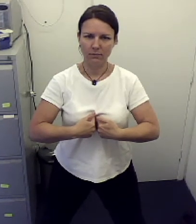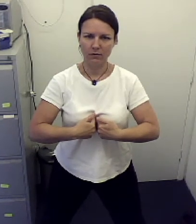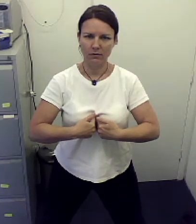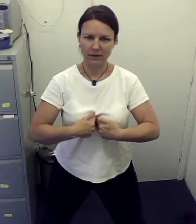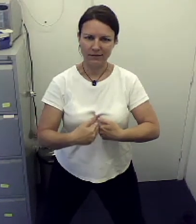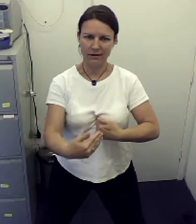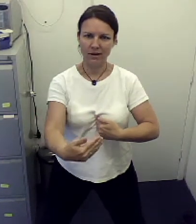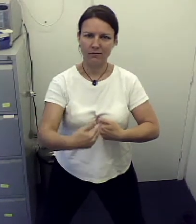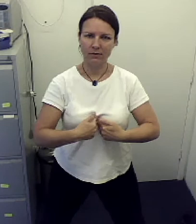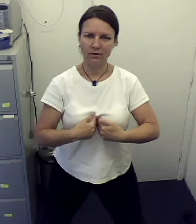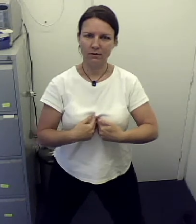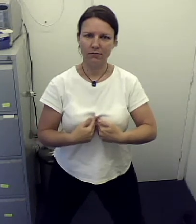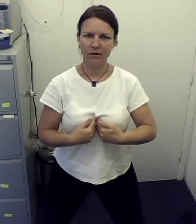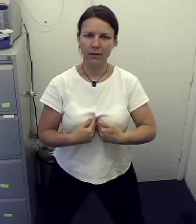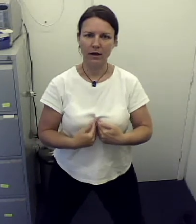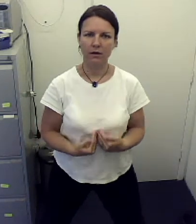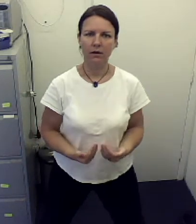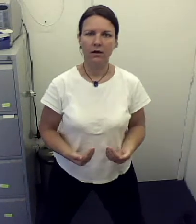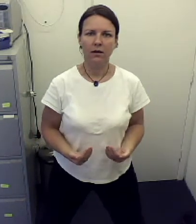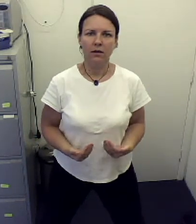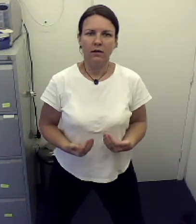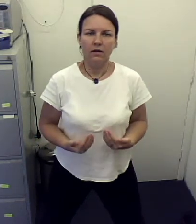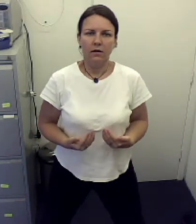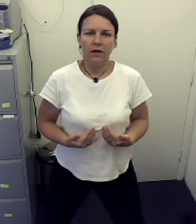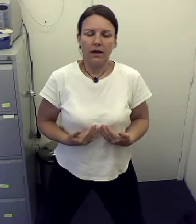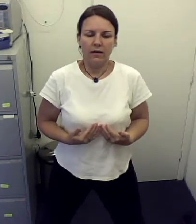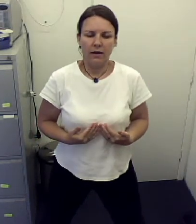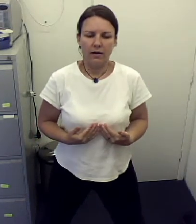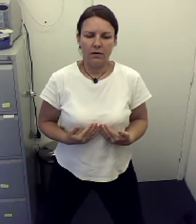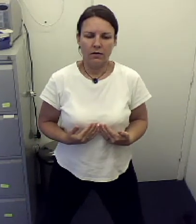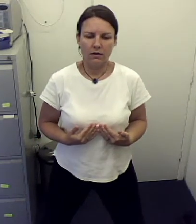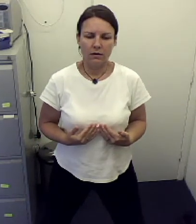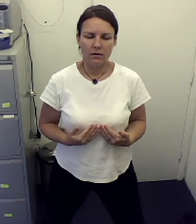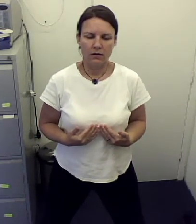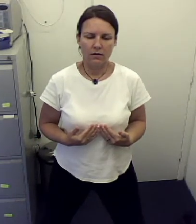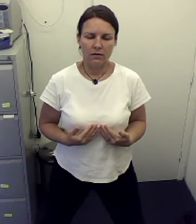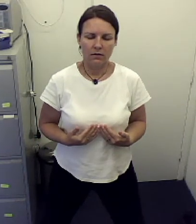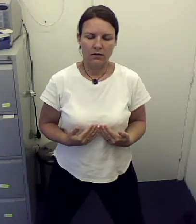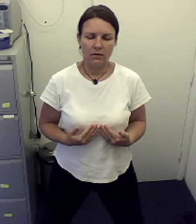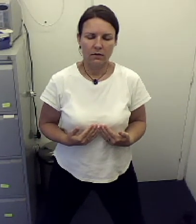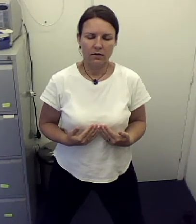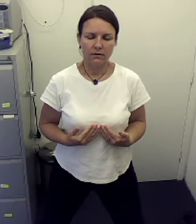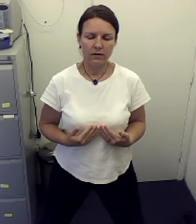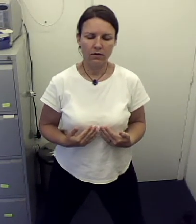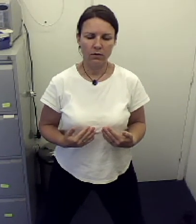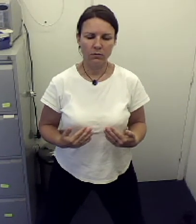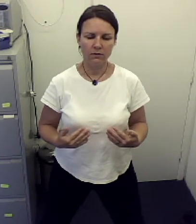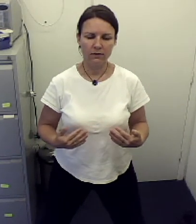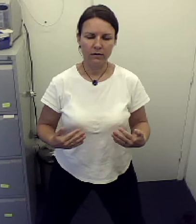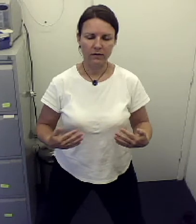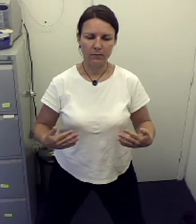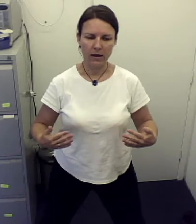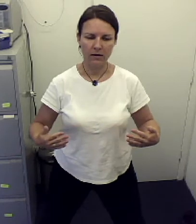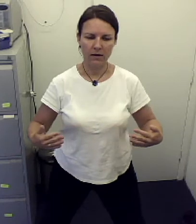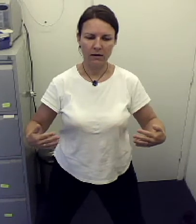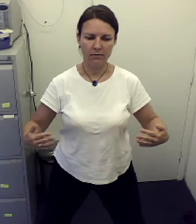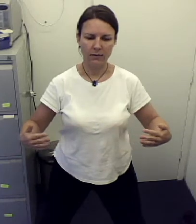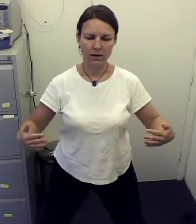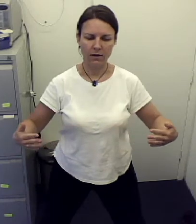Sort of standing up from the stern in front and back. And now. See a golden sphere expanding out from the heart